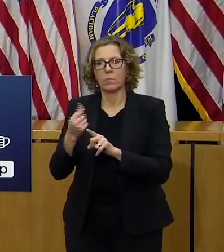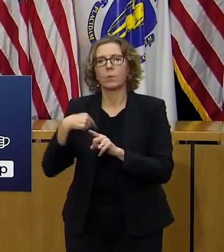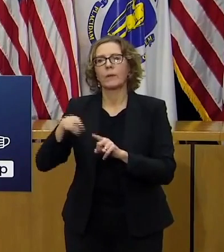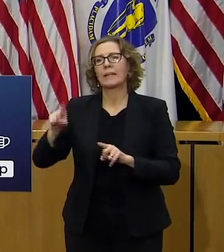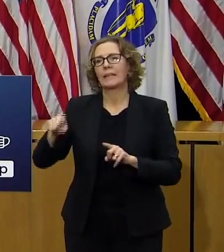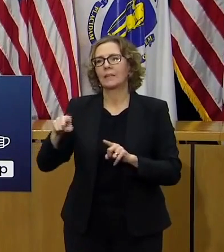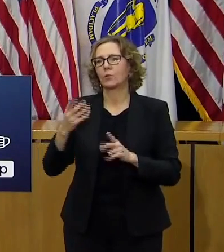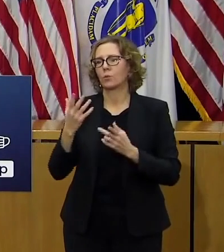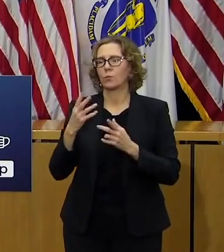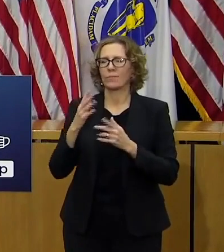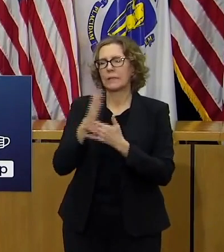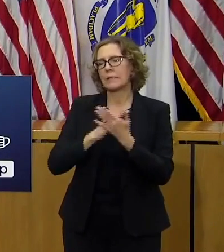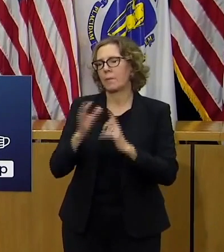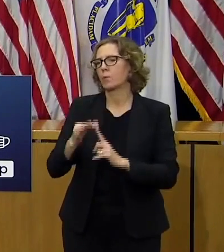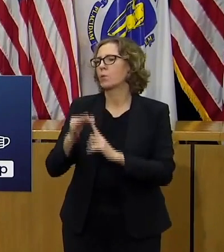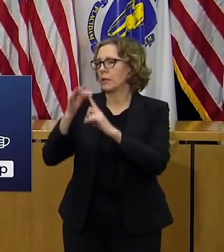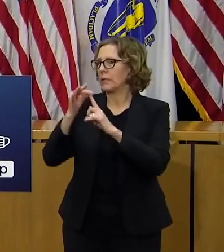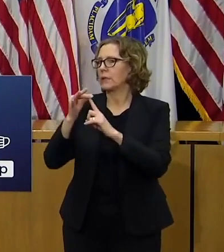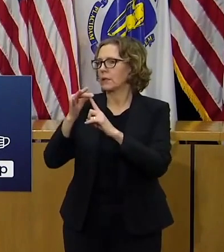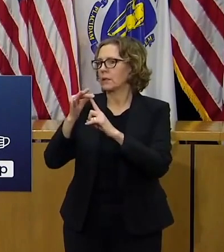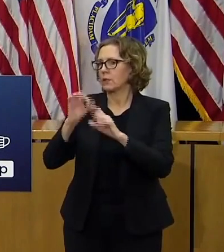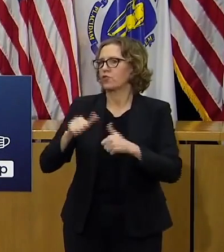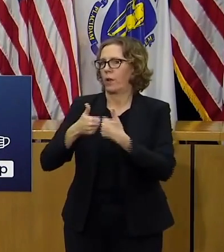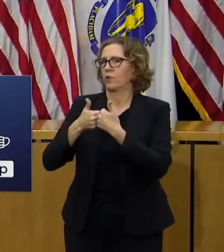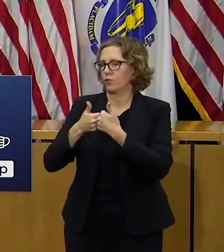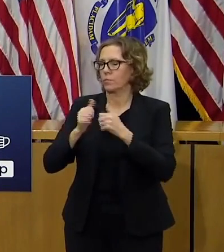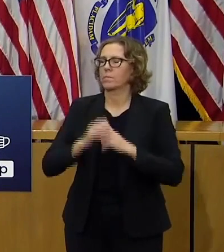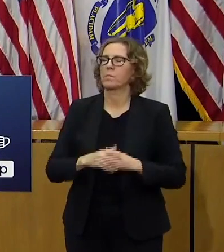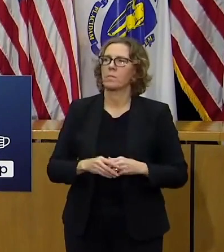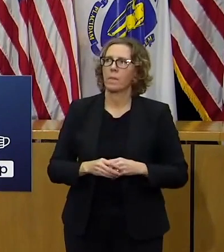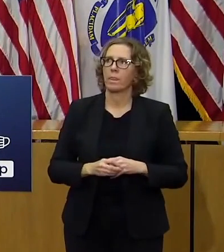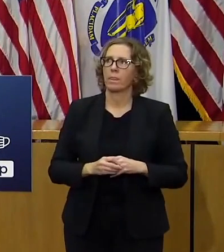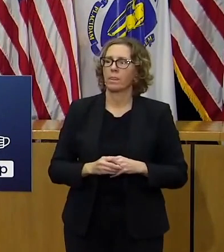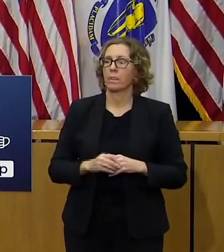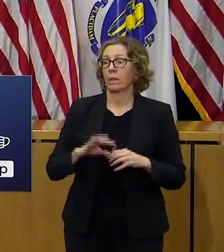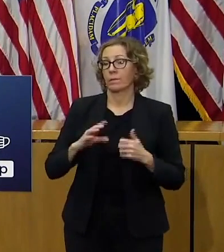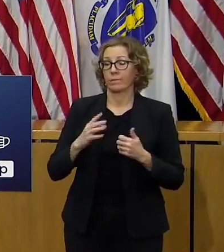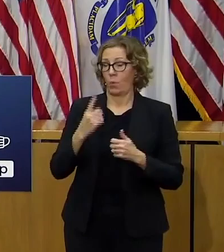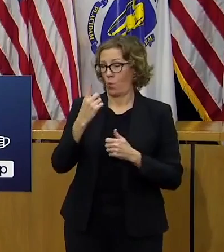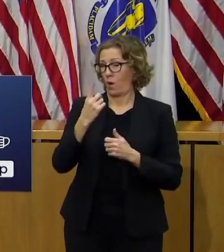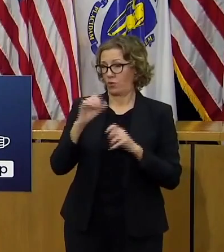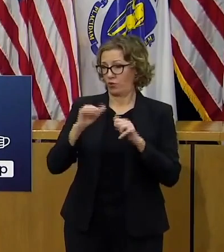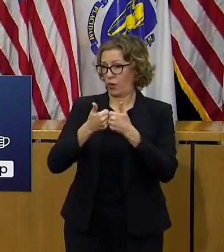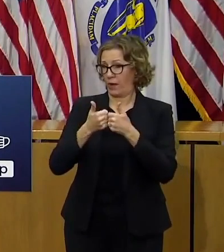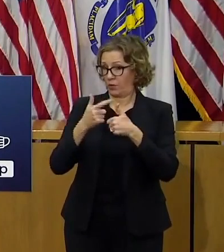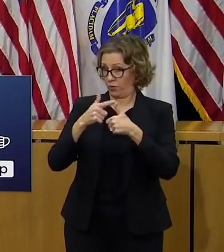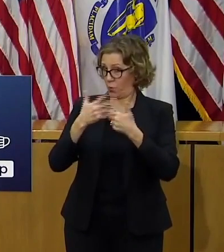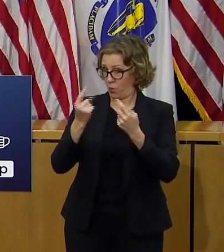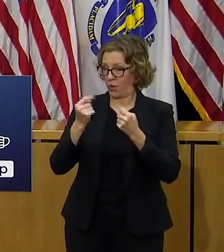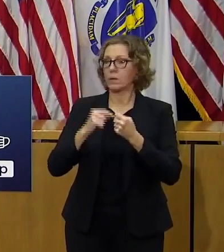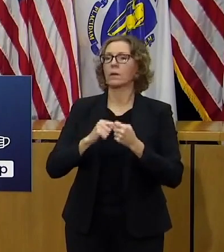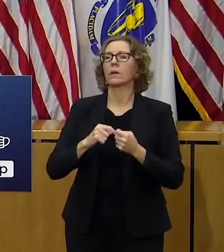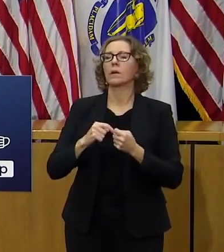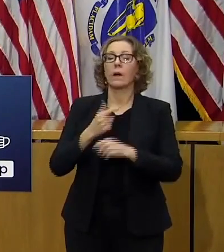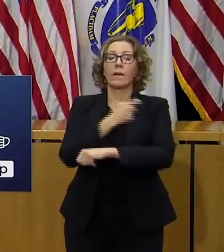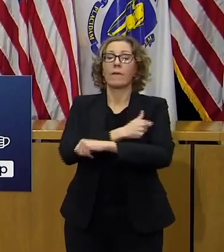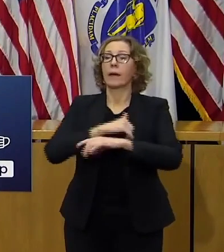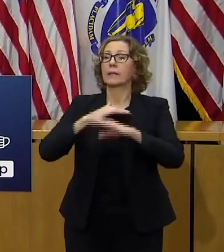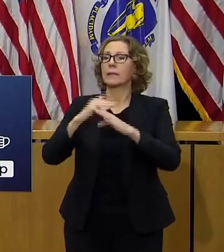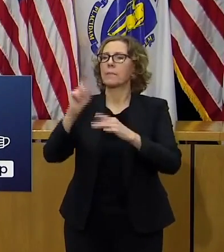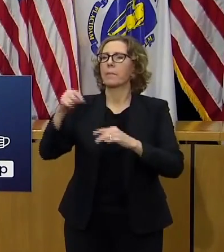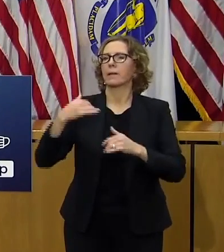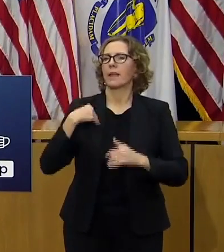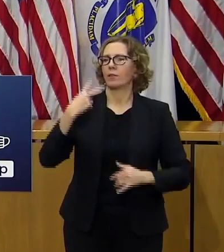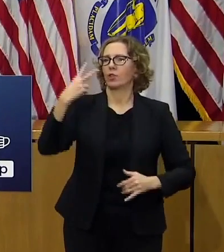that are unique to to this particular vaccine the first of which is that it's two doses okay so you got to